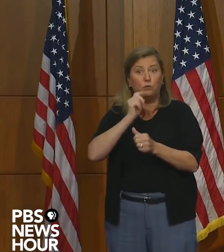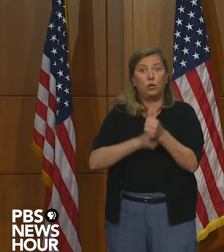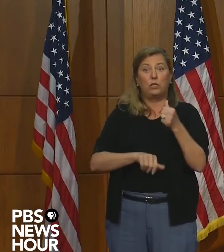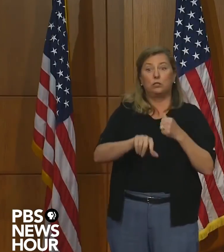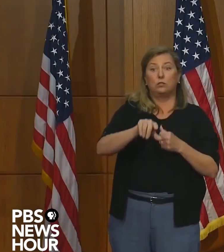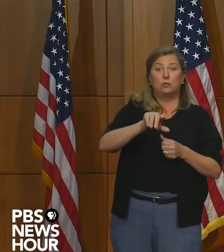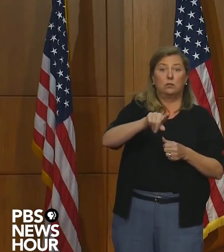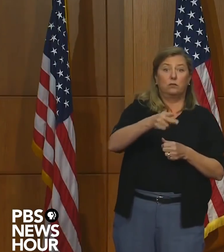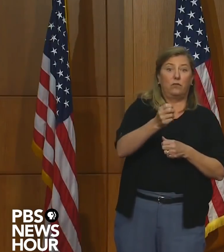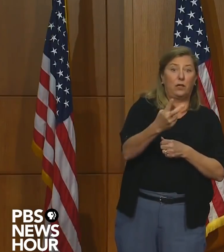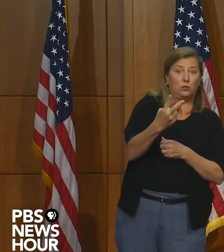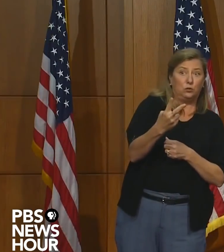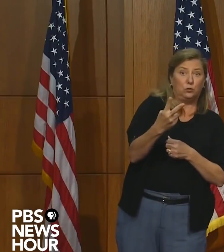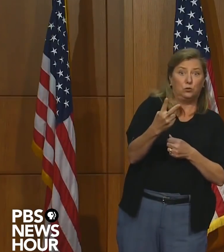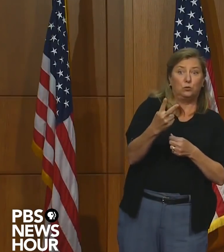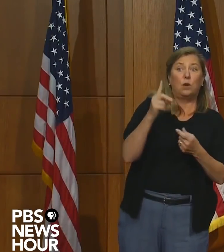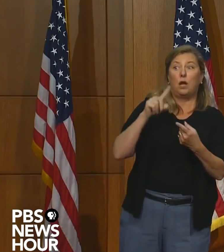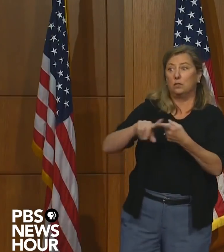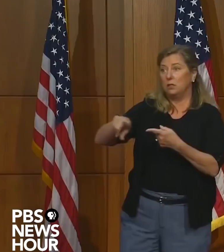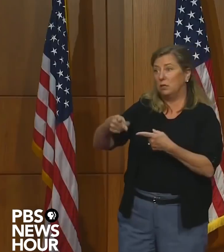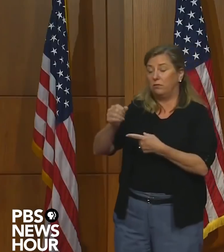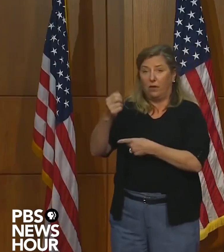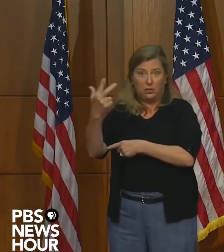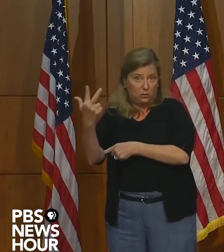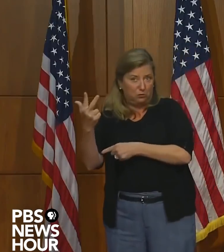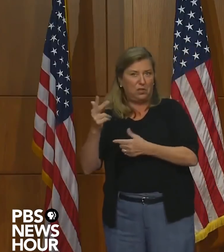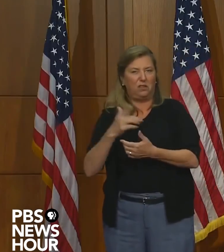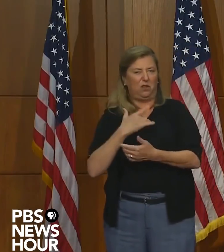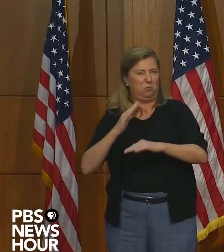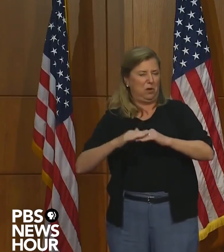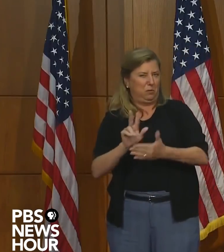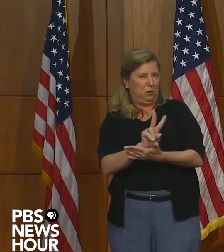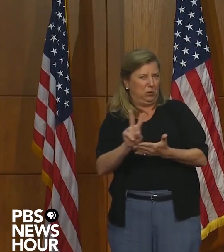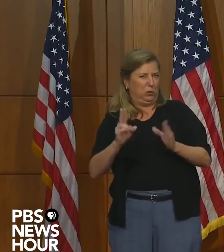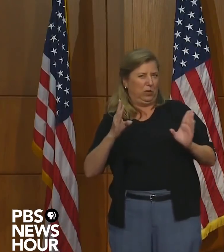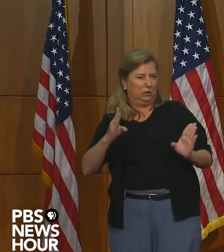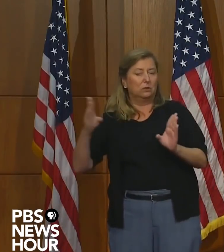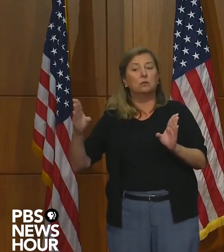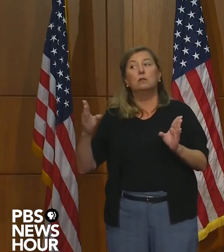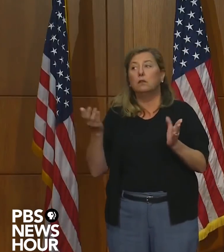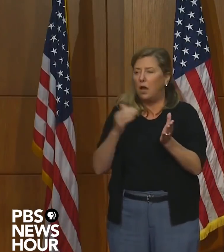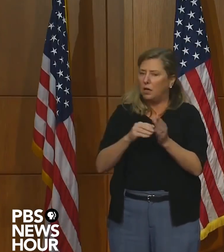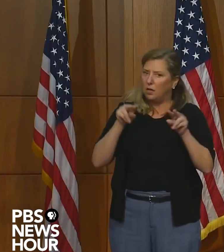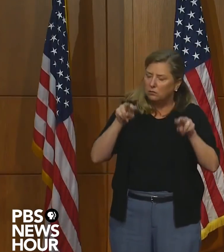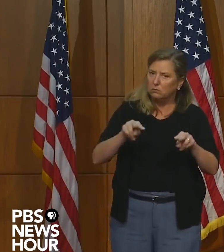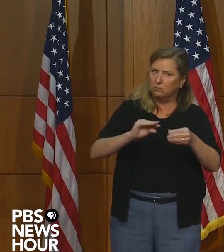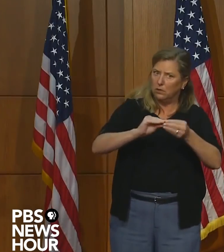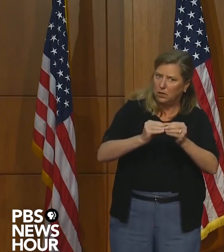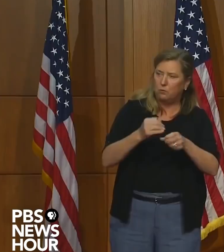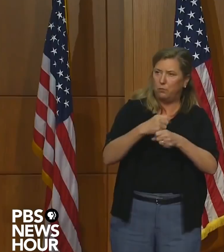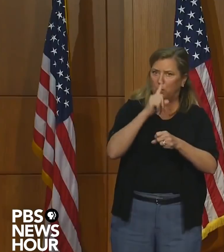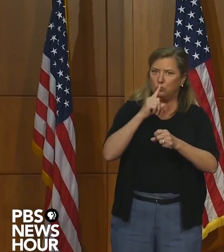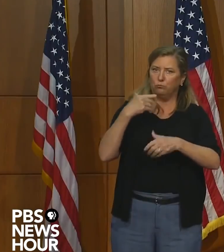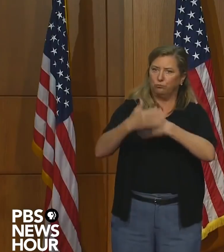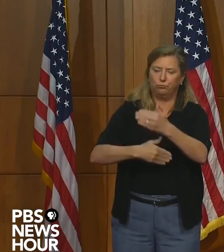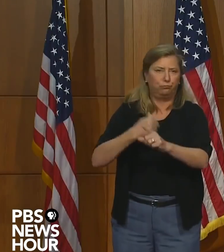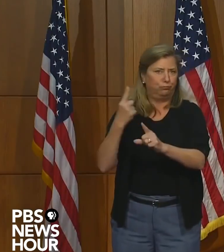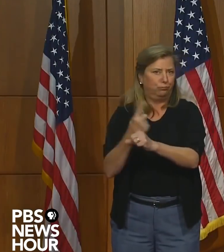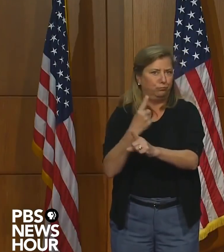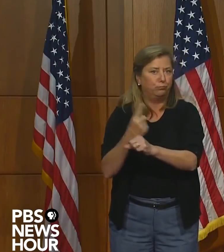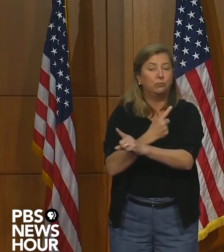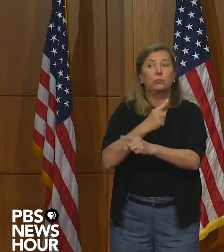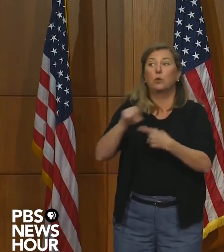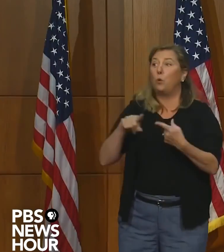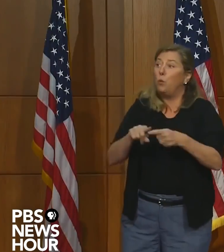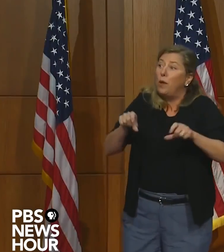two and phase three. But looking at the data, again, we want to move forward safely and responsibly. So we'll, as